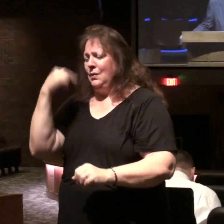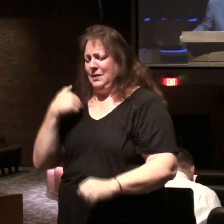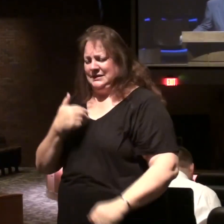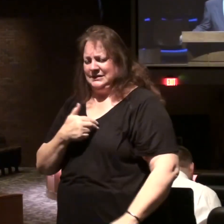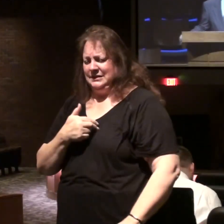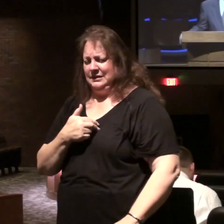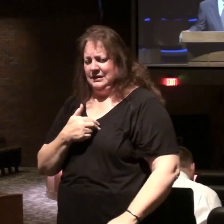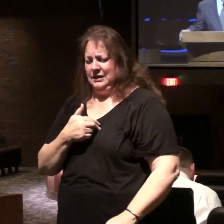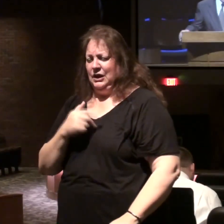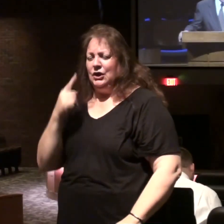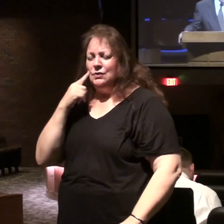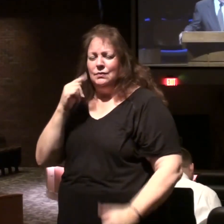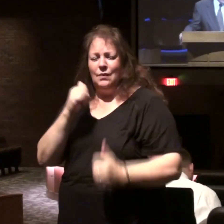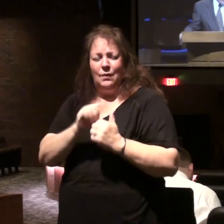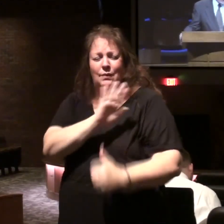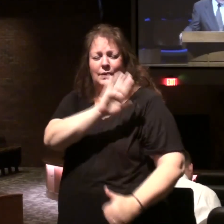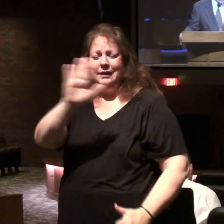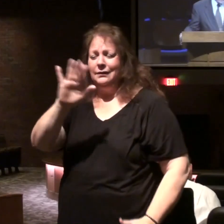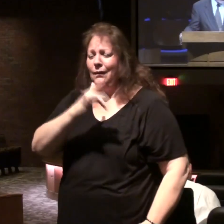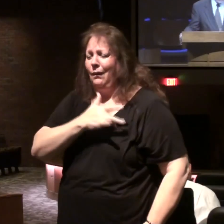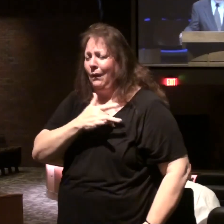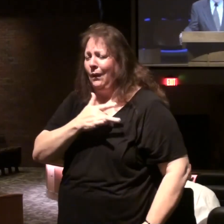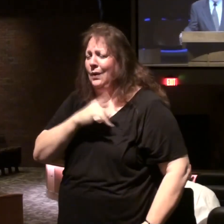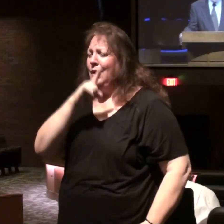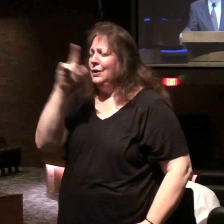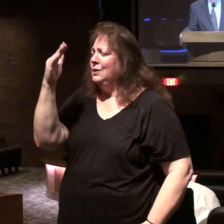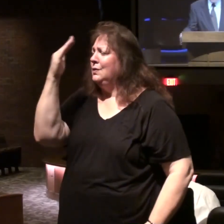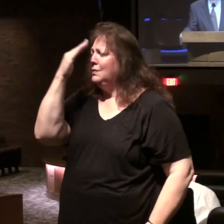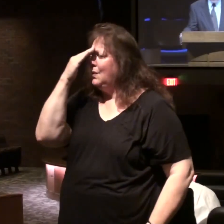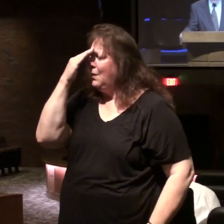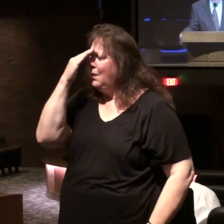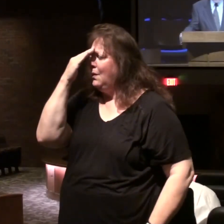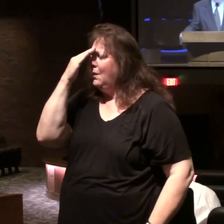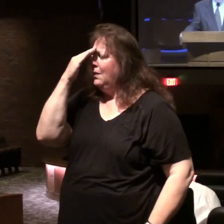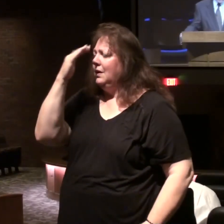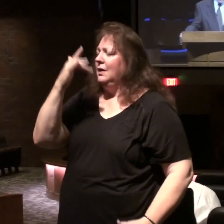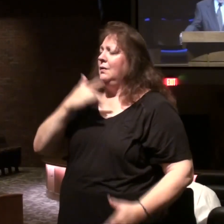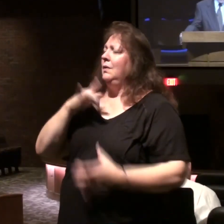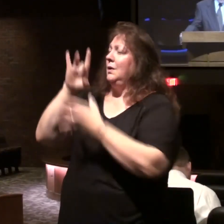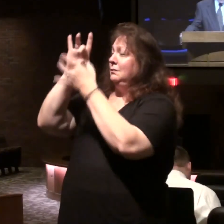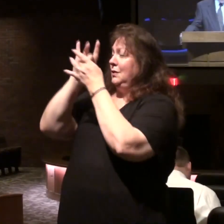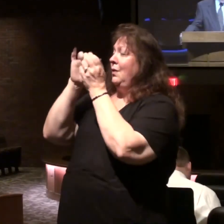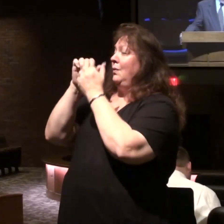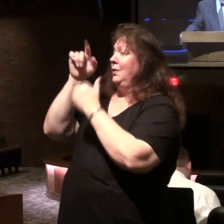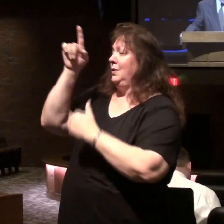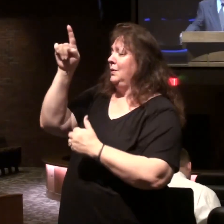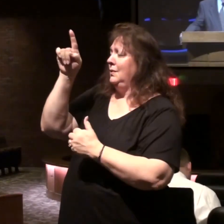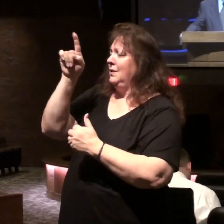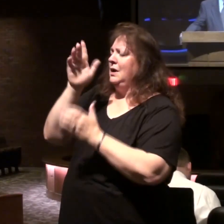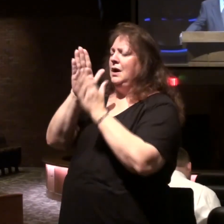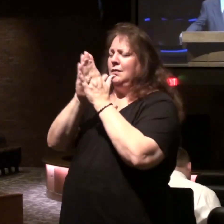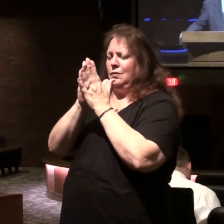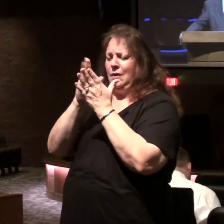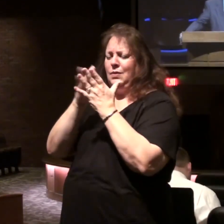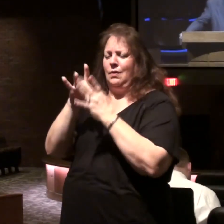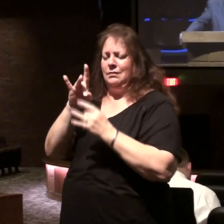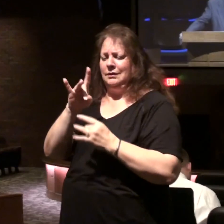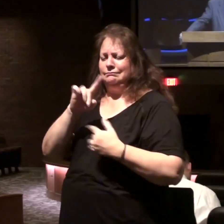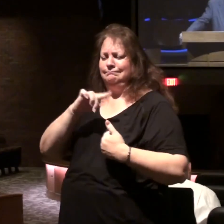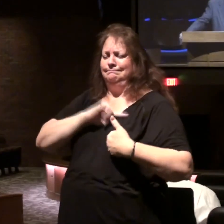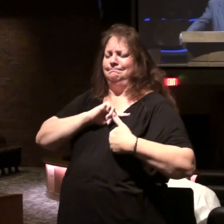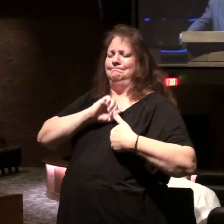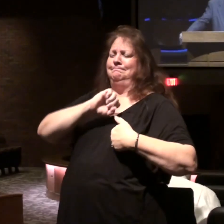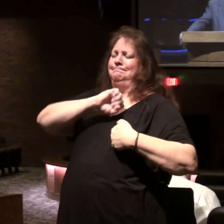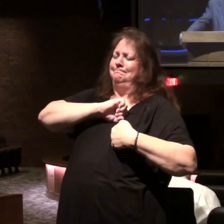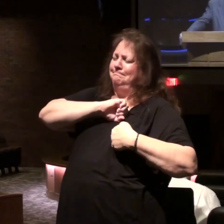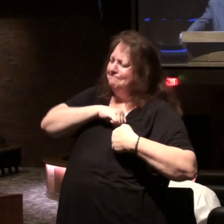you know the heart of each one young and old you know where we are in our relationship with you pray the spirit might bring conviction